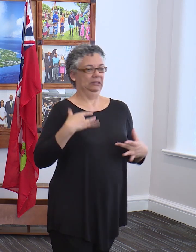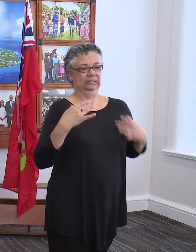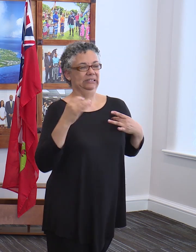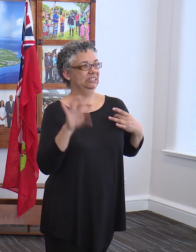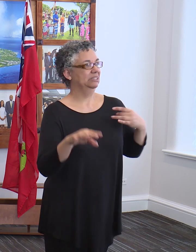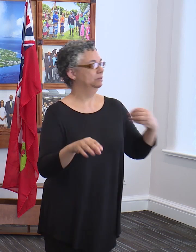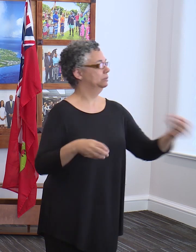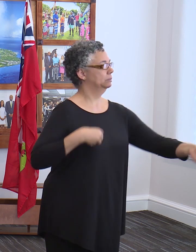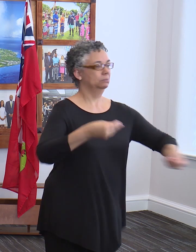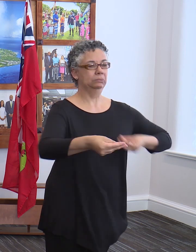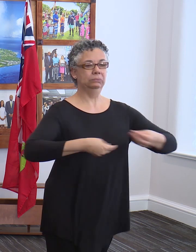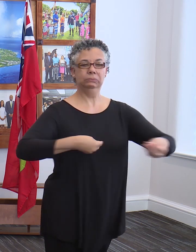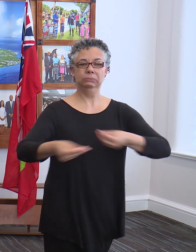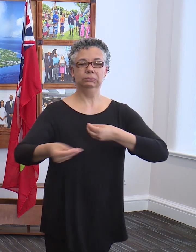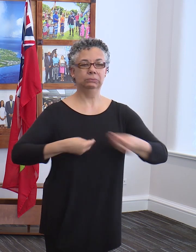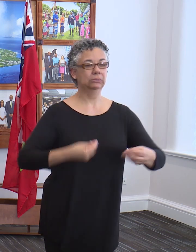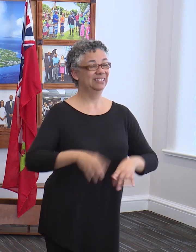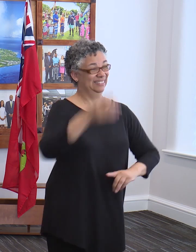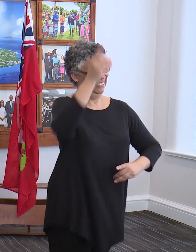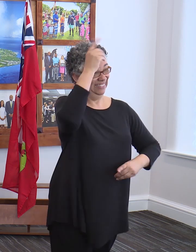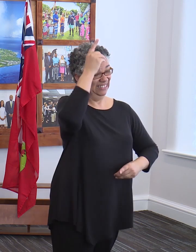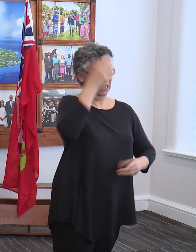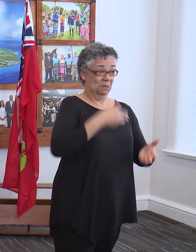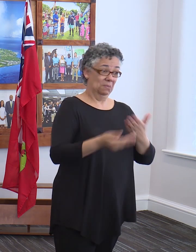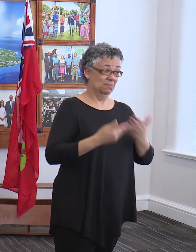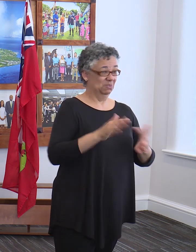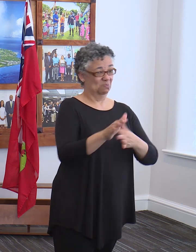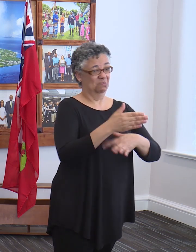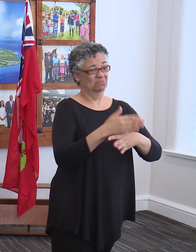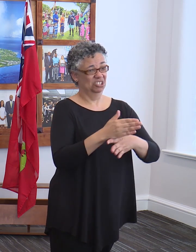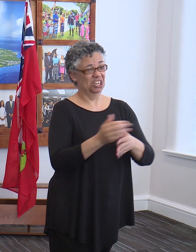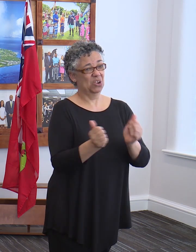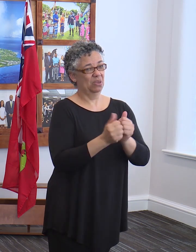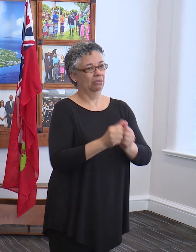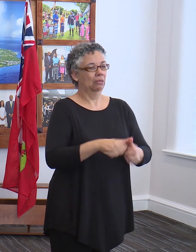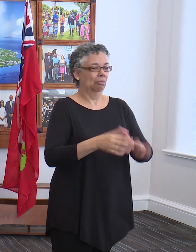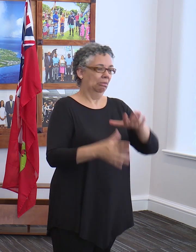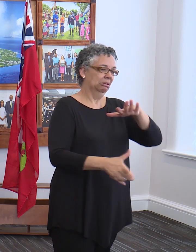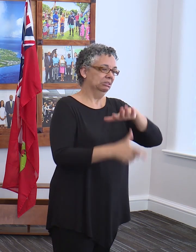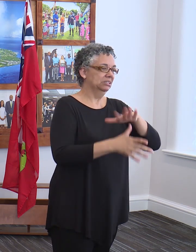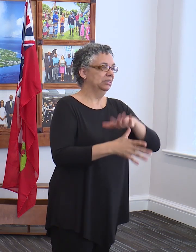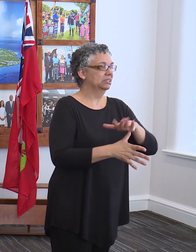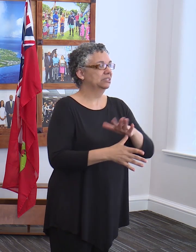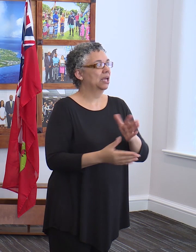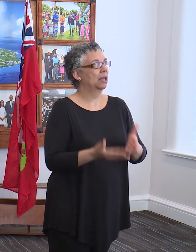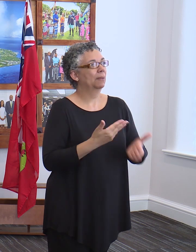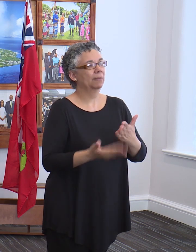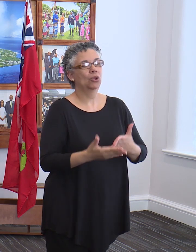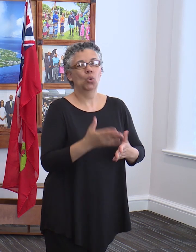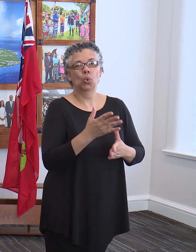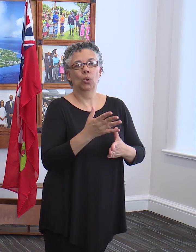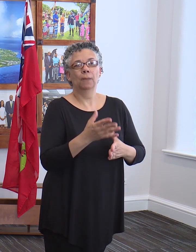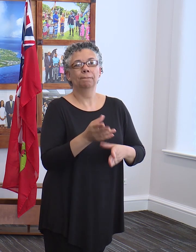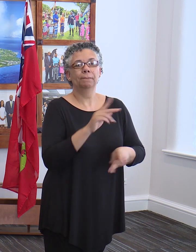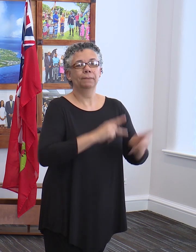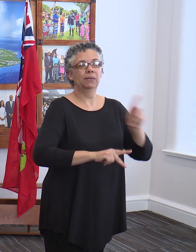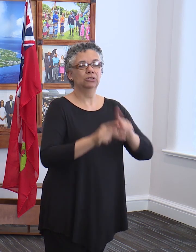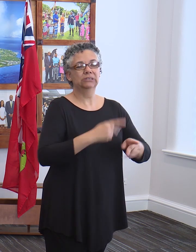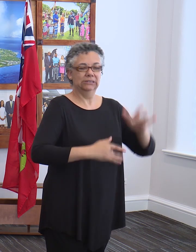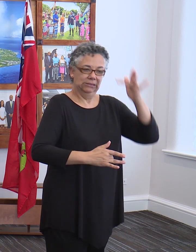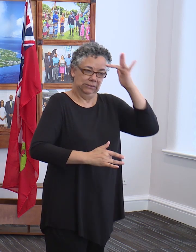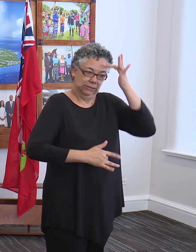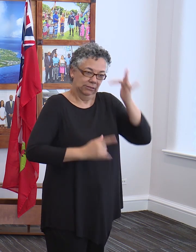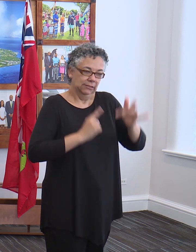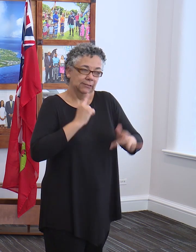may happen is that may be transmitted to seniors in our community unwittingly and can cause persons serious health issues.